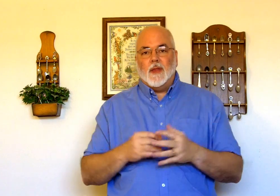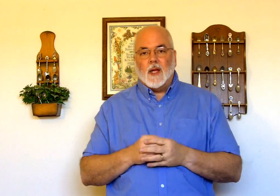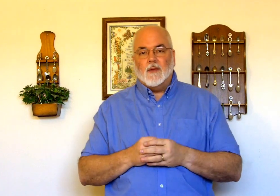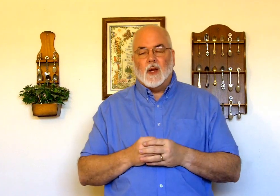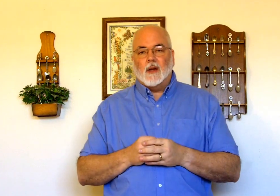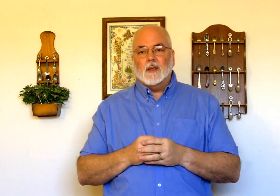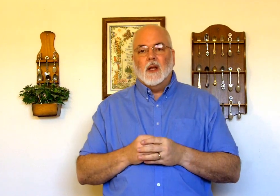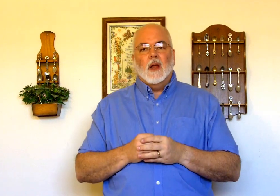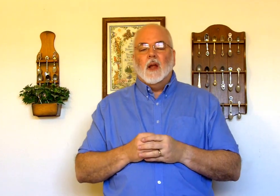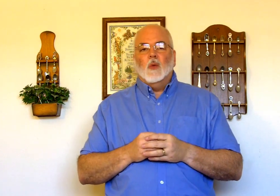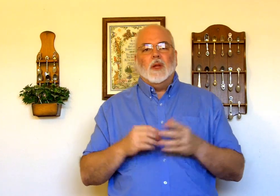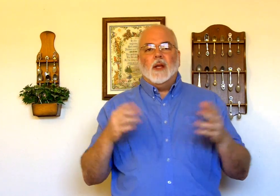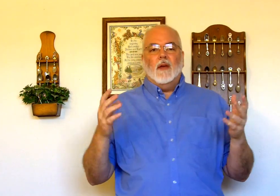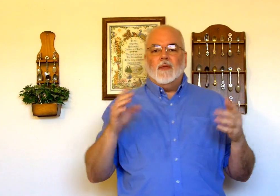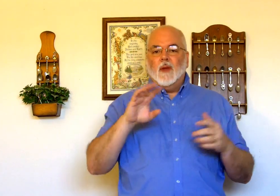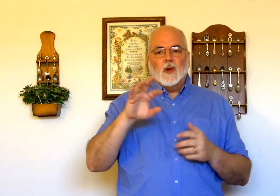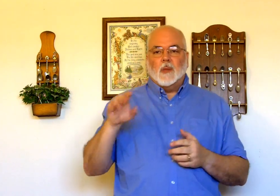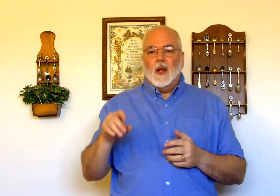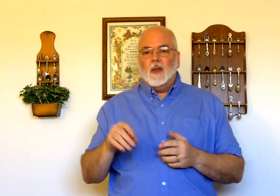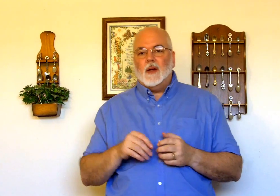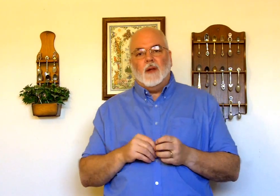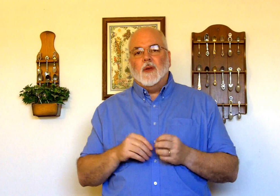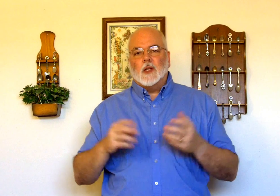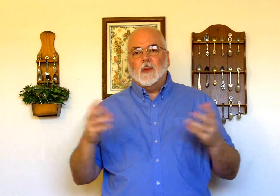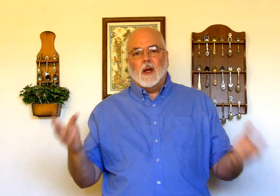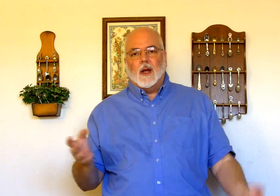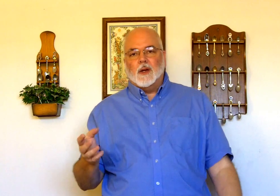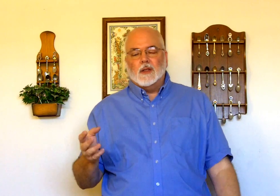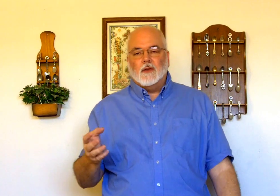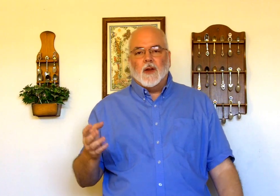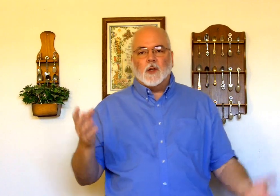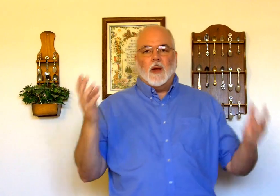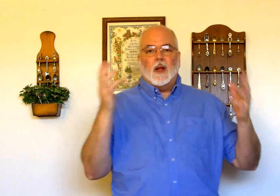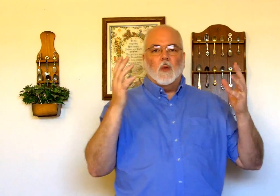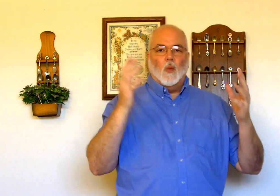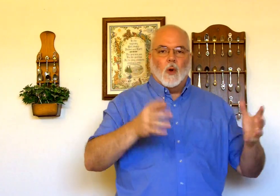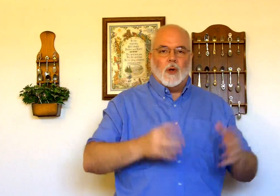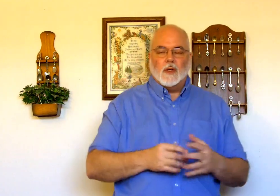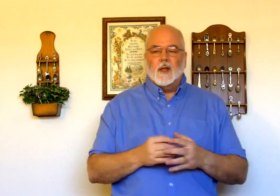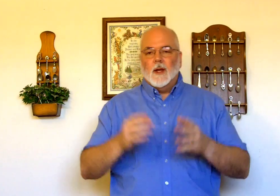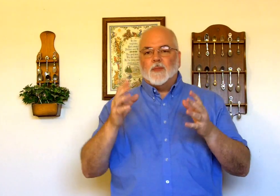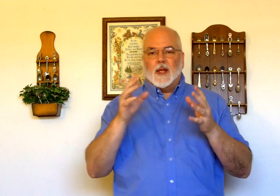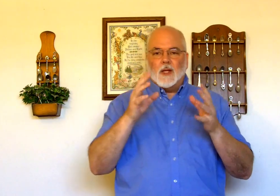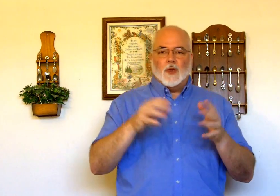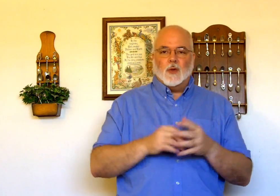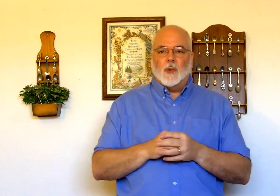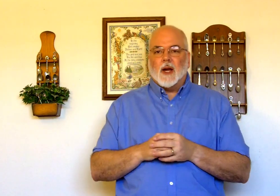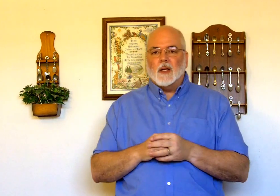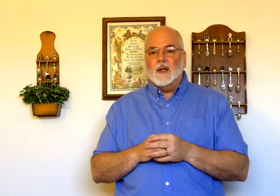think of the letters when the deaf fingerspell they're not fingerspelling letters they're fingerspelling words and that's what you should practice here